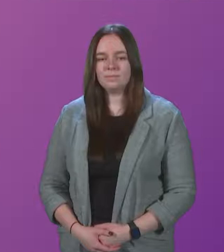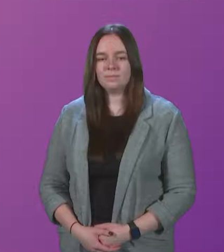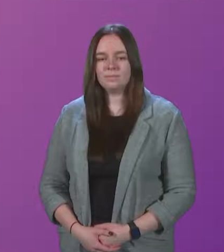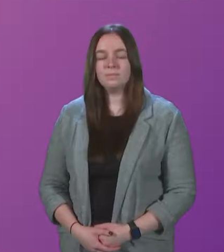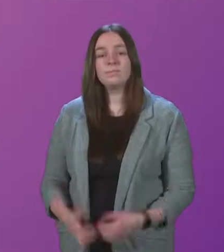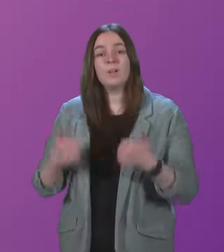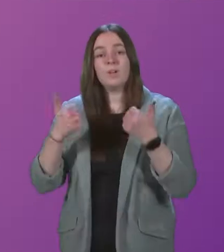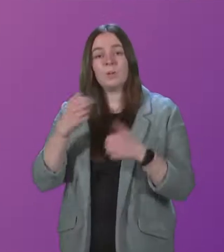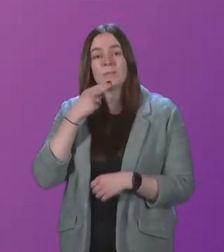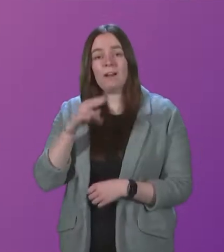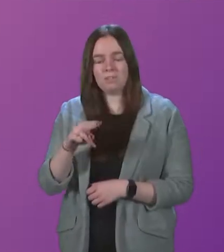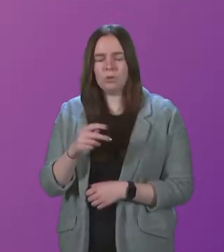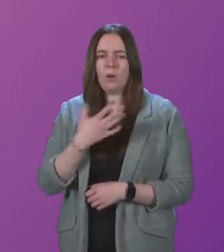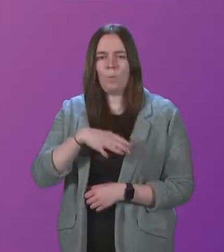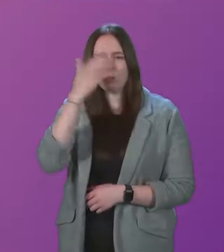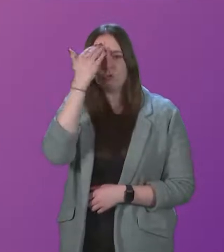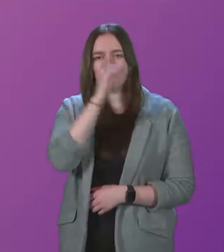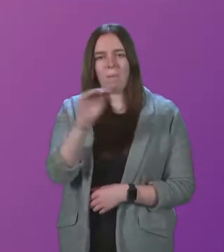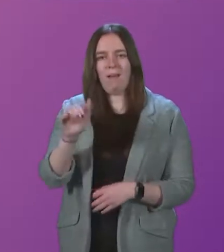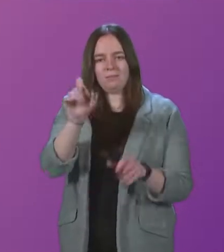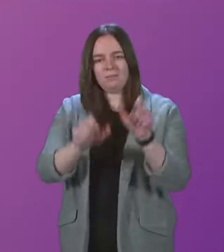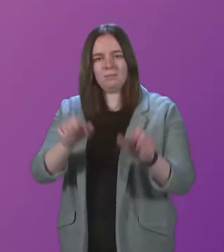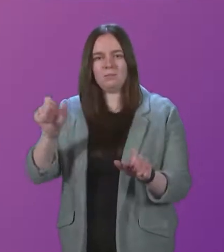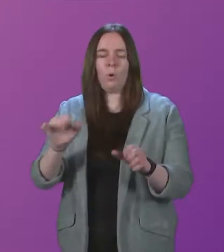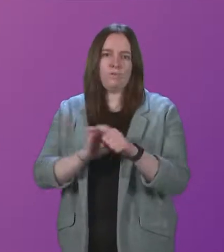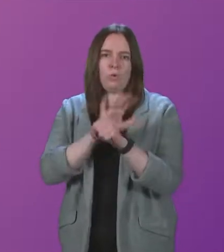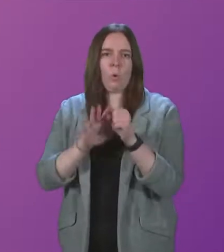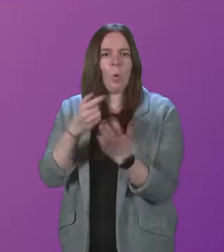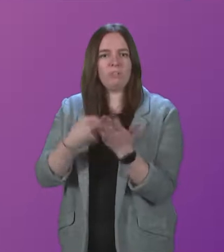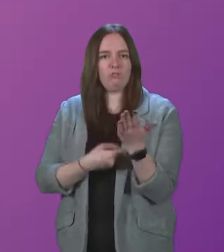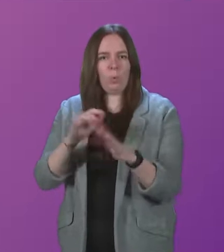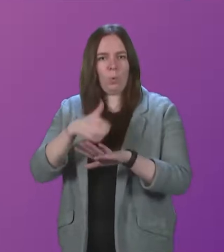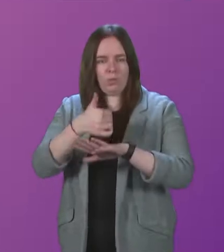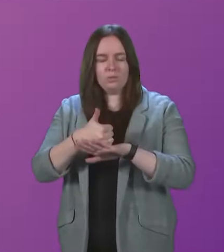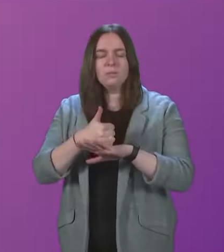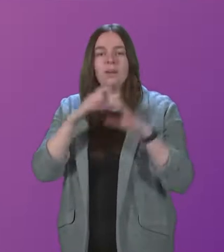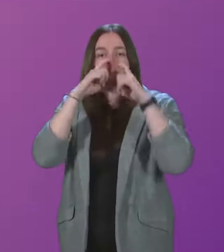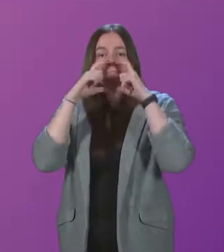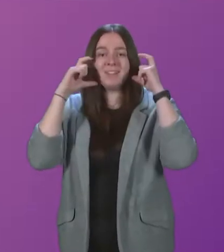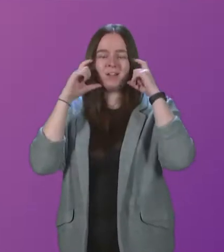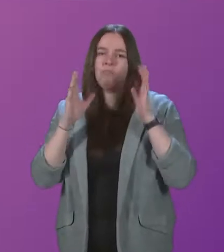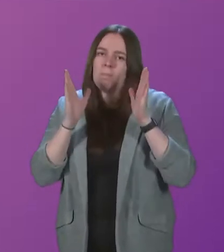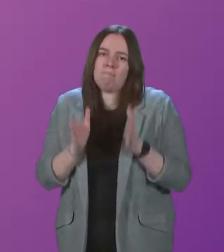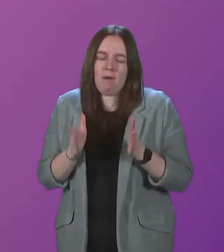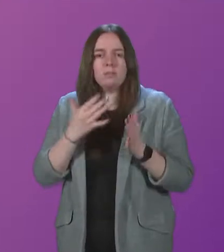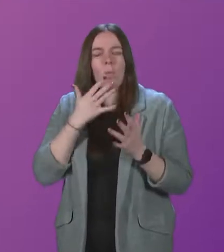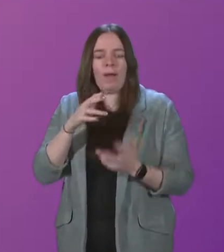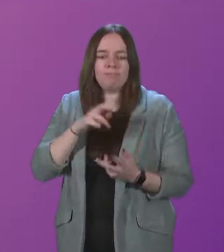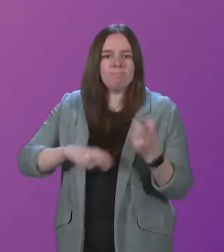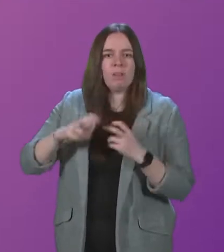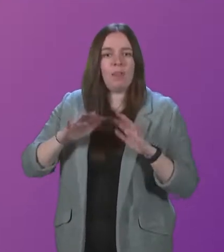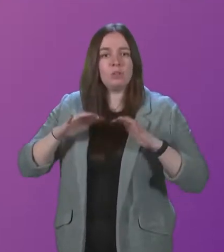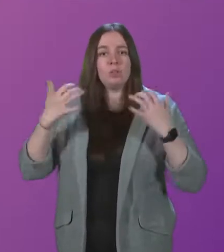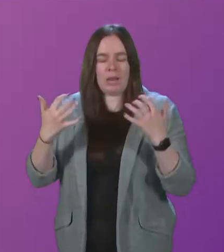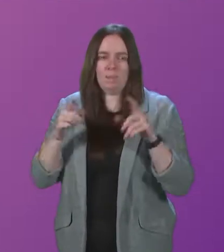Good afternoon. Can I remind members of the COVID-related measures that are in place and that face coverings should be worn when moving around the Chamber